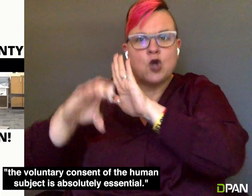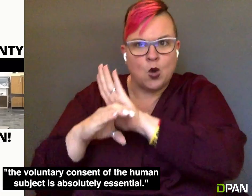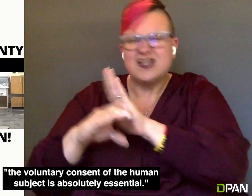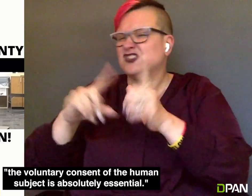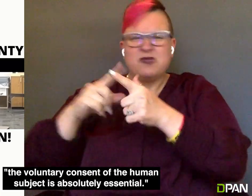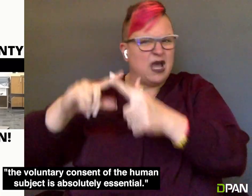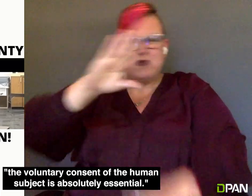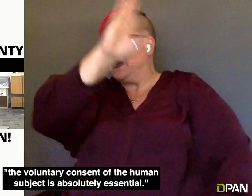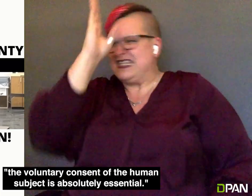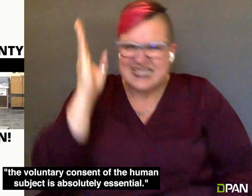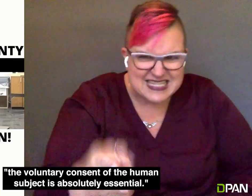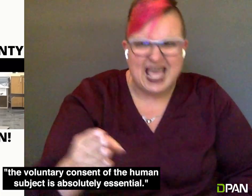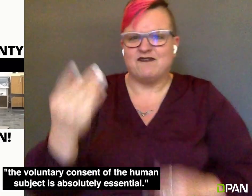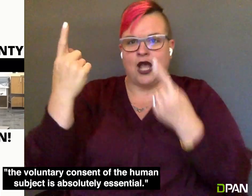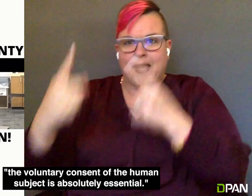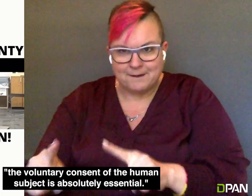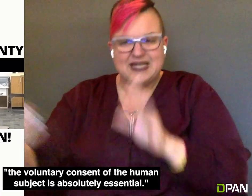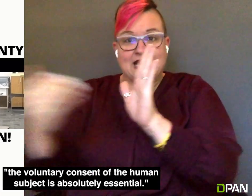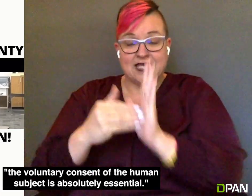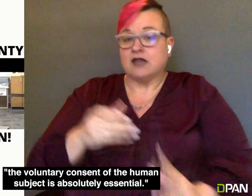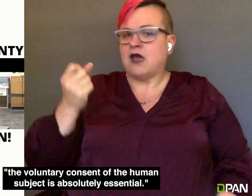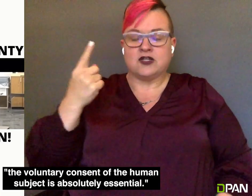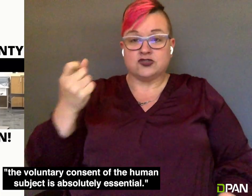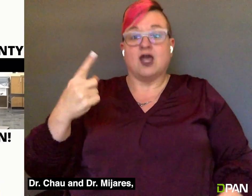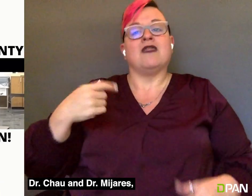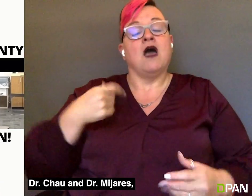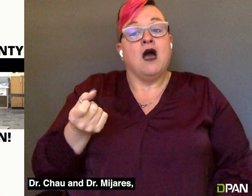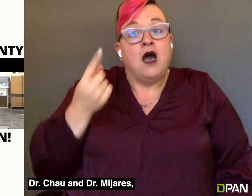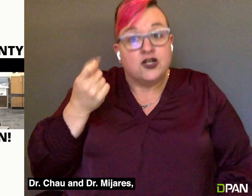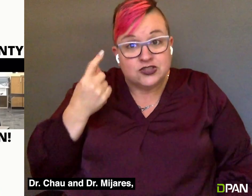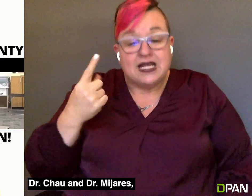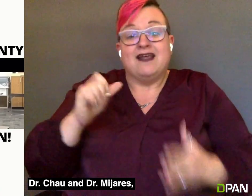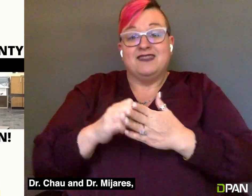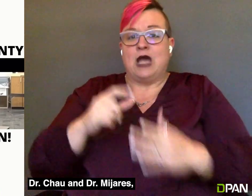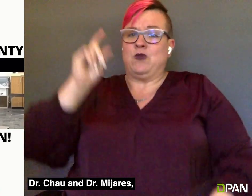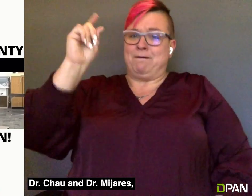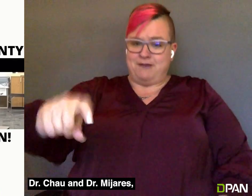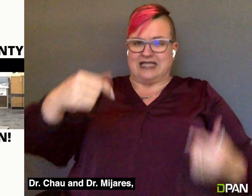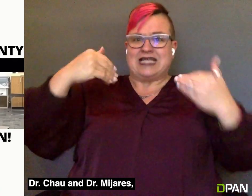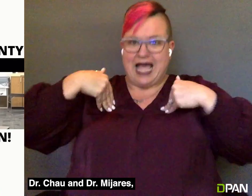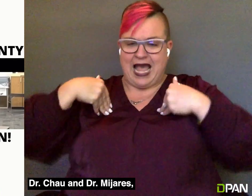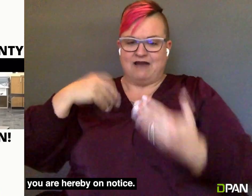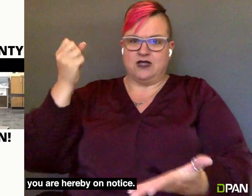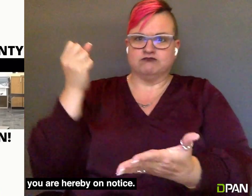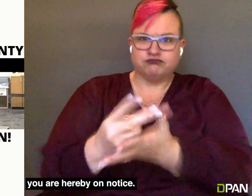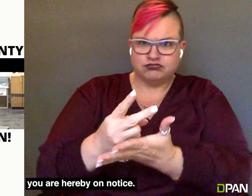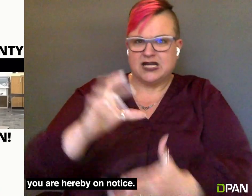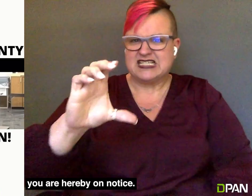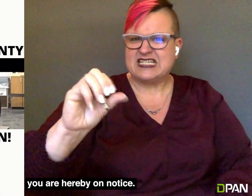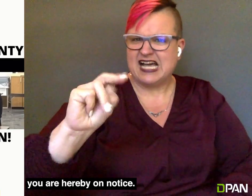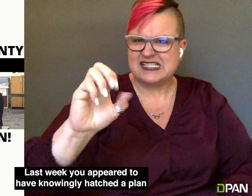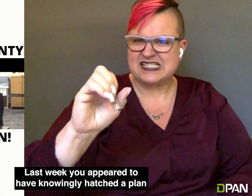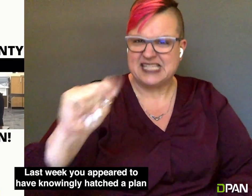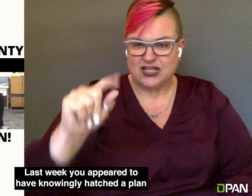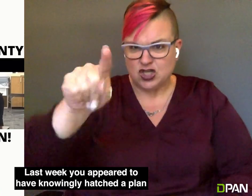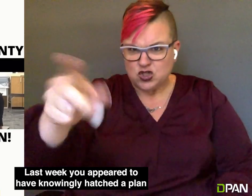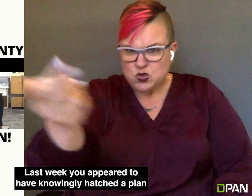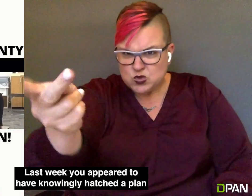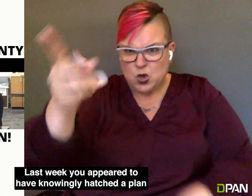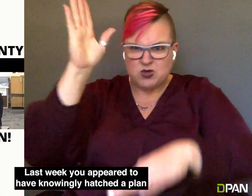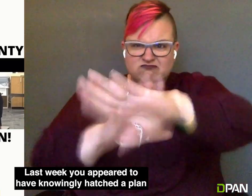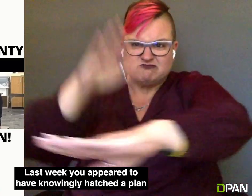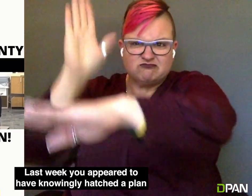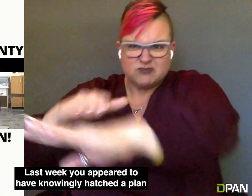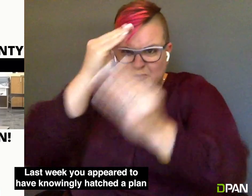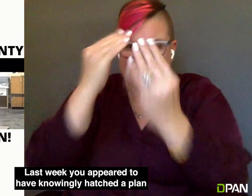quote, The voluntary consent of this human subject is absolutely essential. Dr. Chow and Dr. Maharish, you are hereby on notice. Last